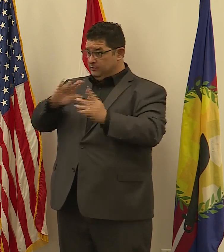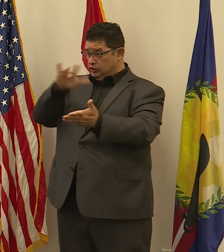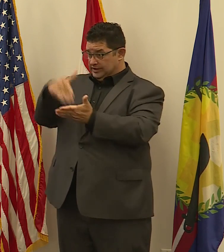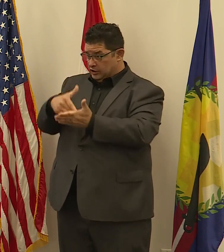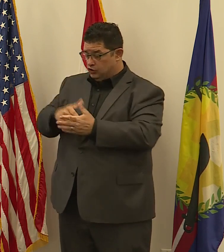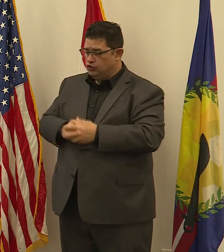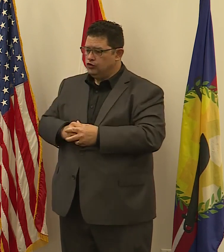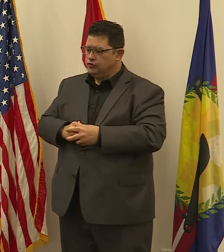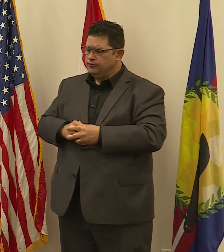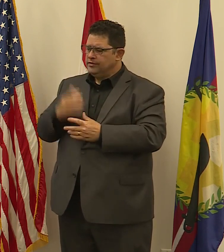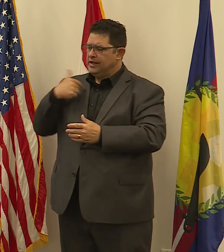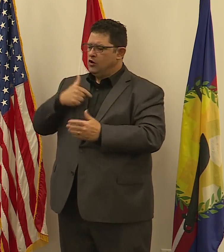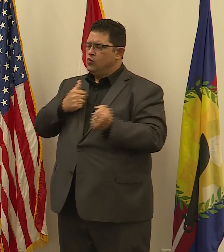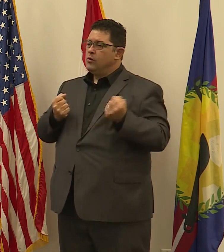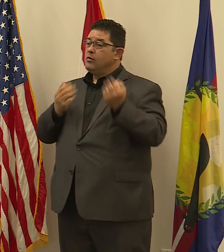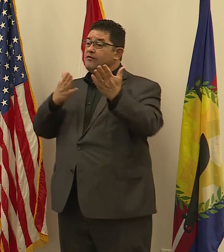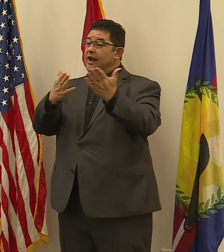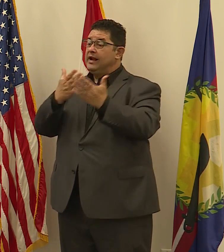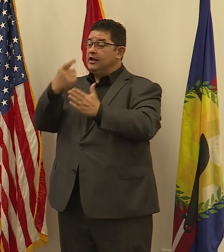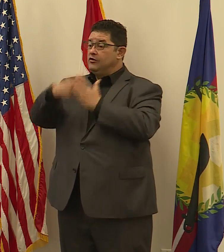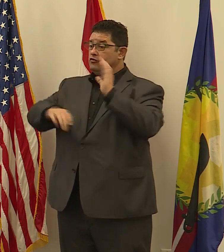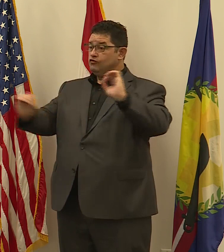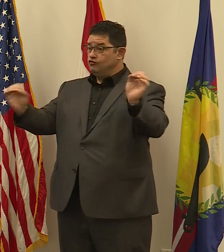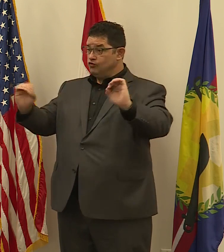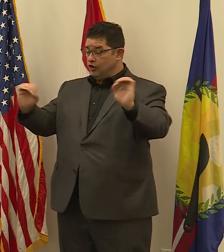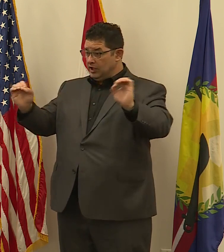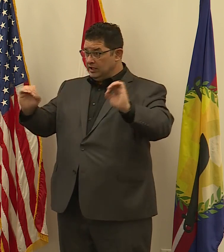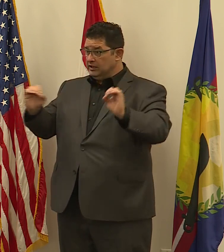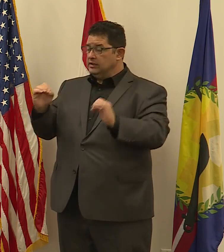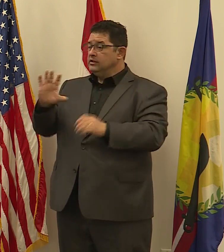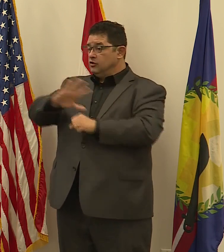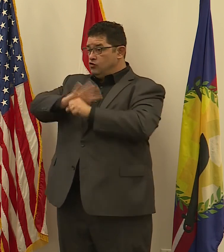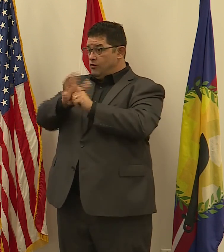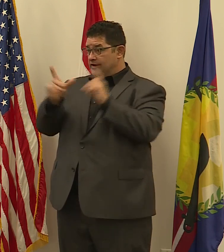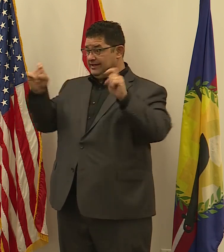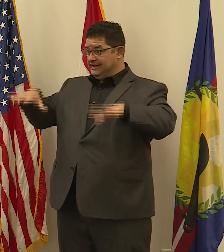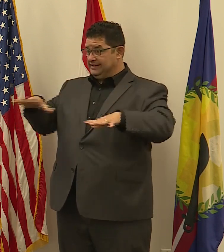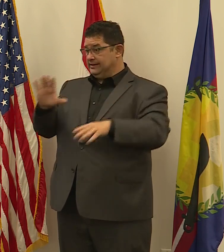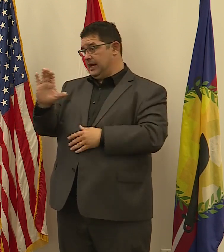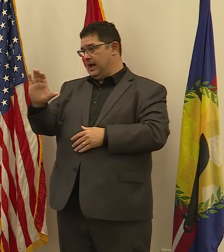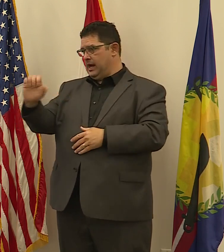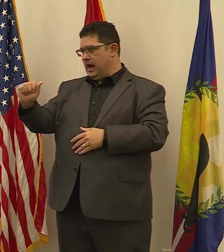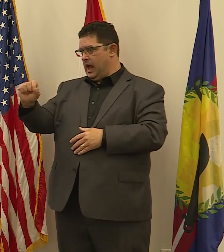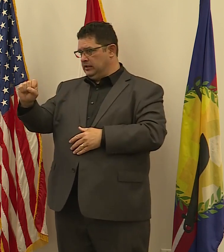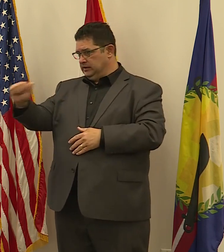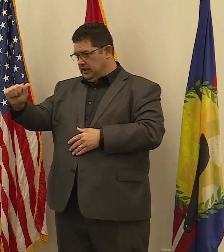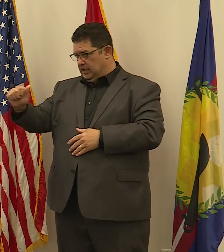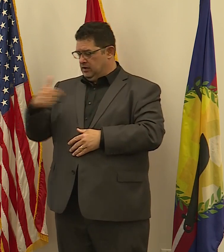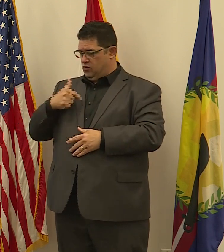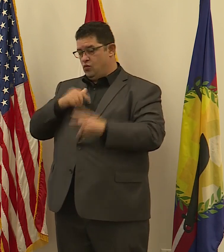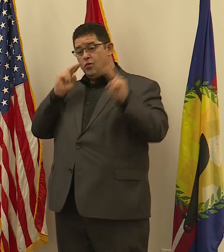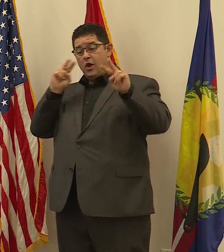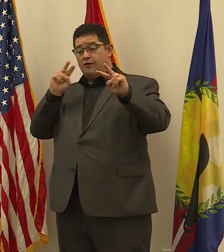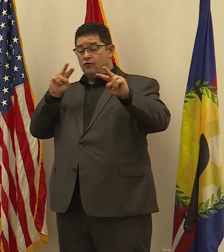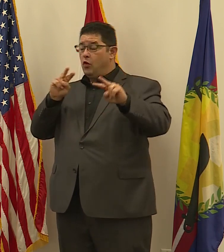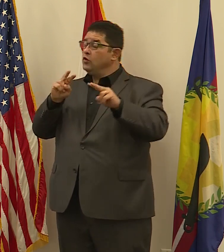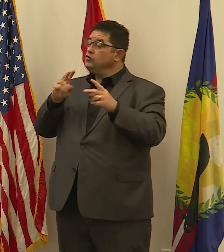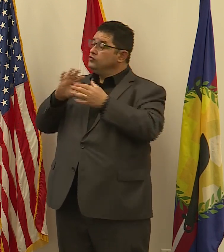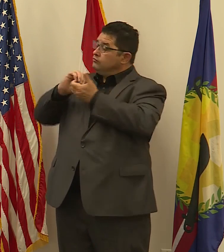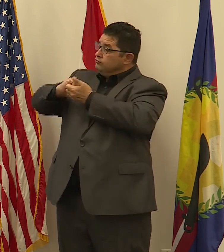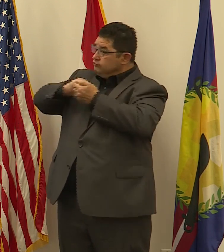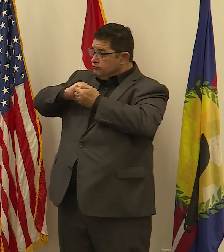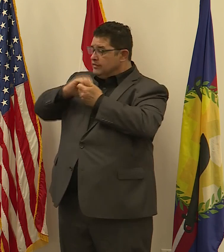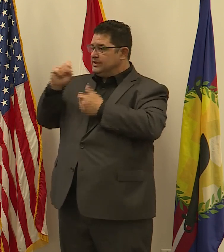we are providing free COVID-19 tests at Casa. We look forward to working with St. Louis County in addressing the long